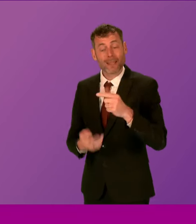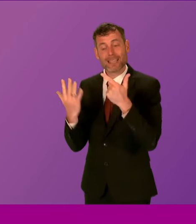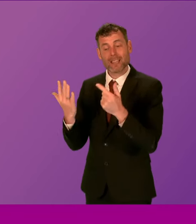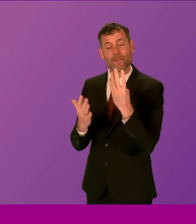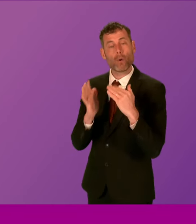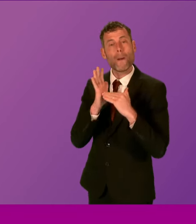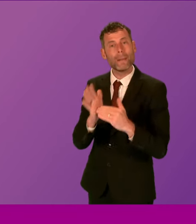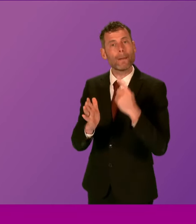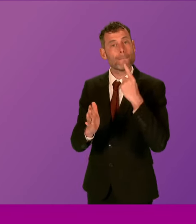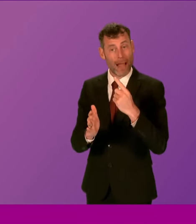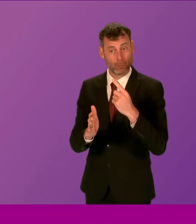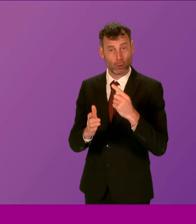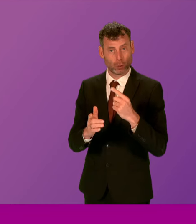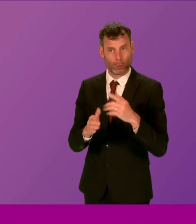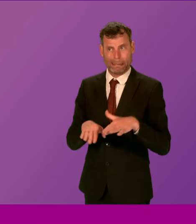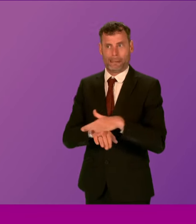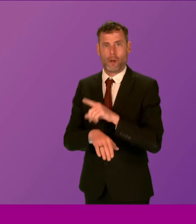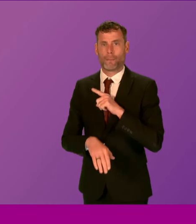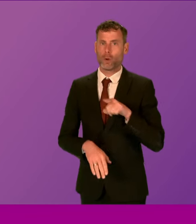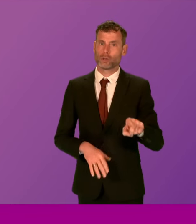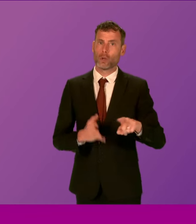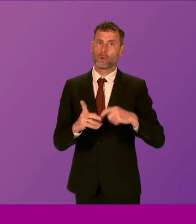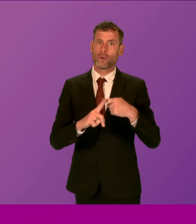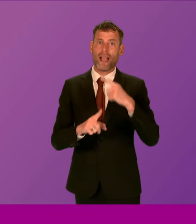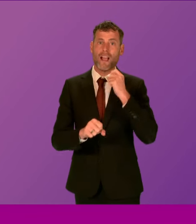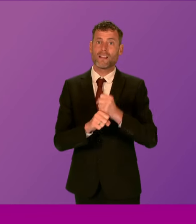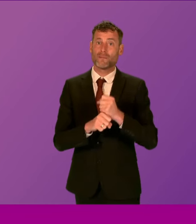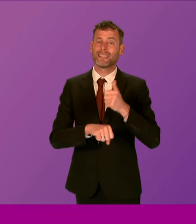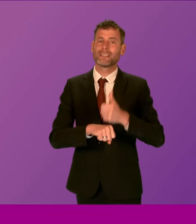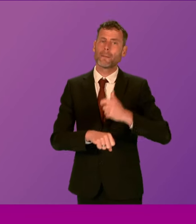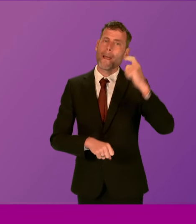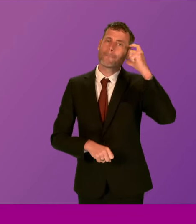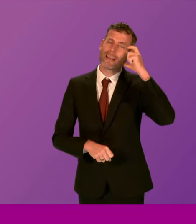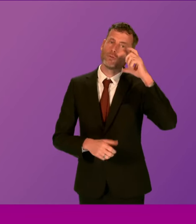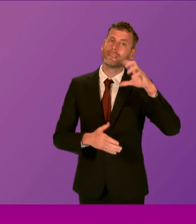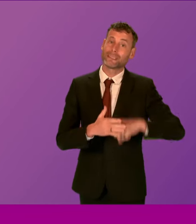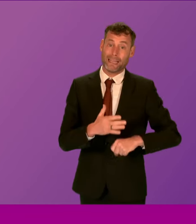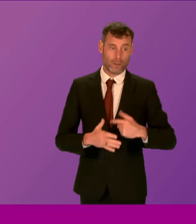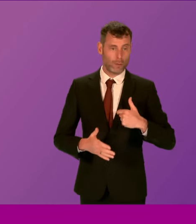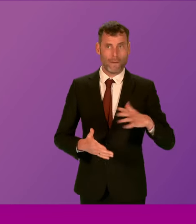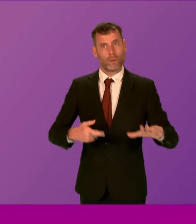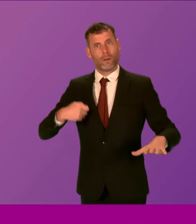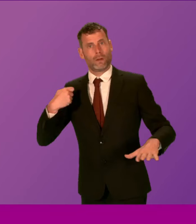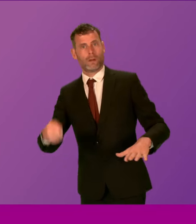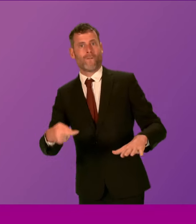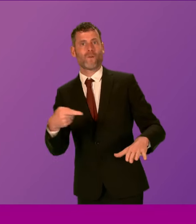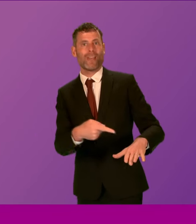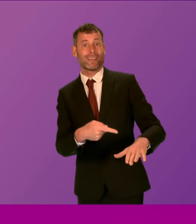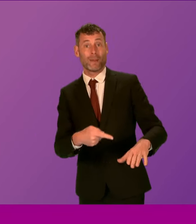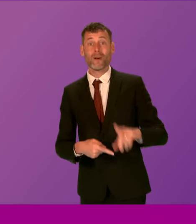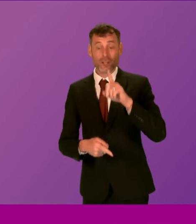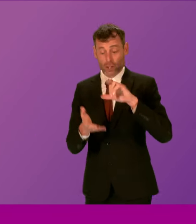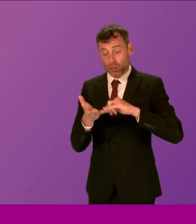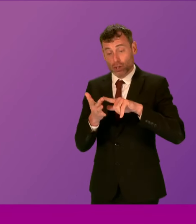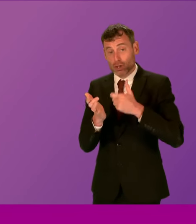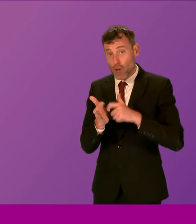to mitigate the bedroom tax. It's something, of course, that Sir Keir Starmer wants to retain, presiding officer. And, of course, we know, if we look